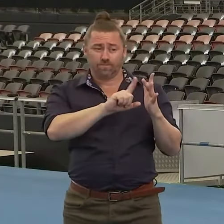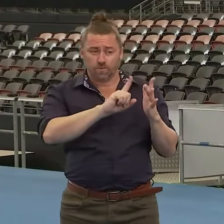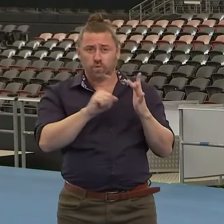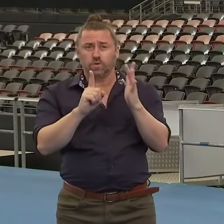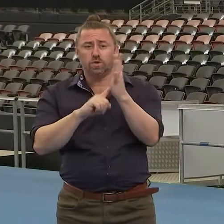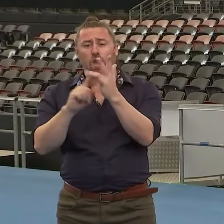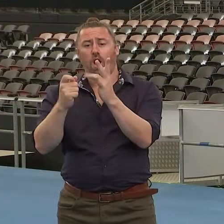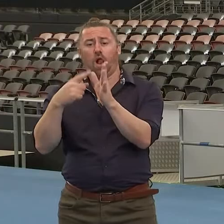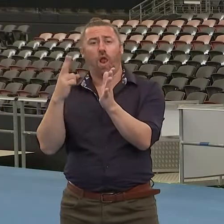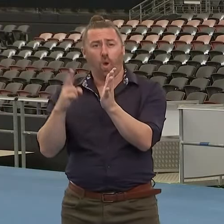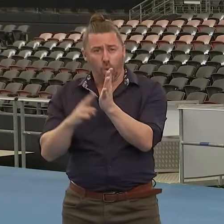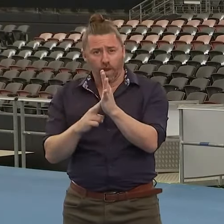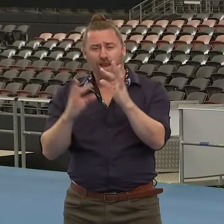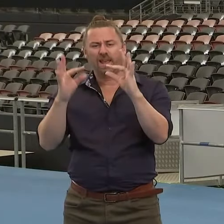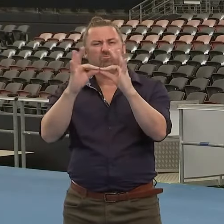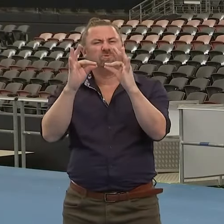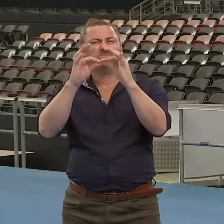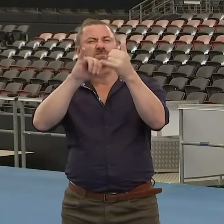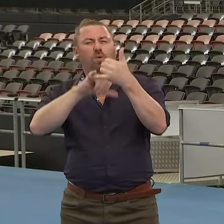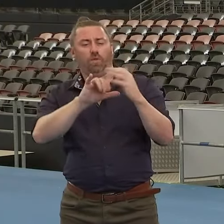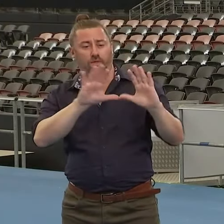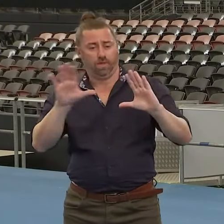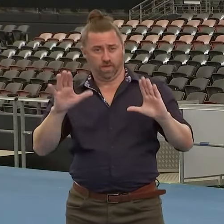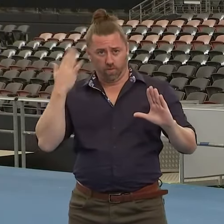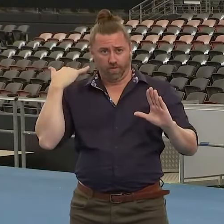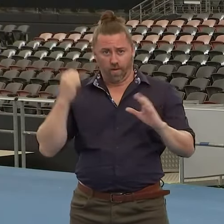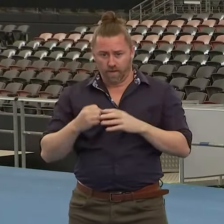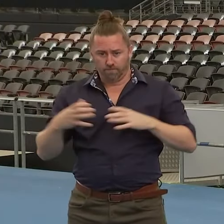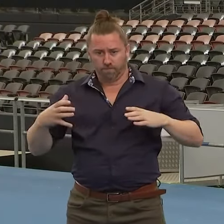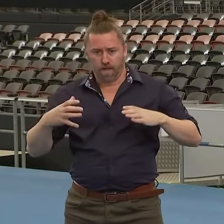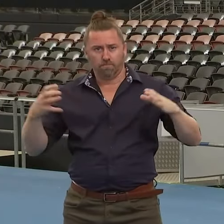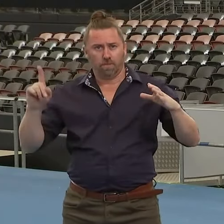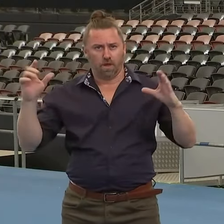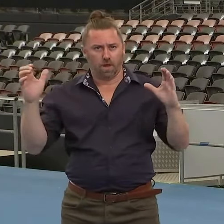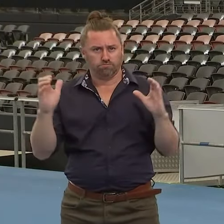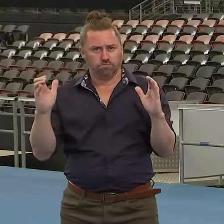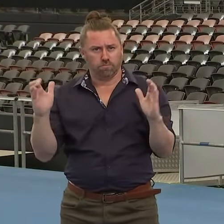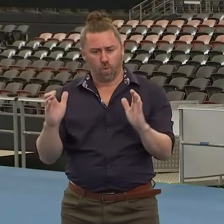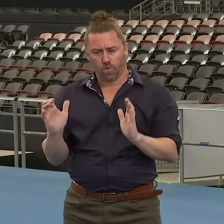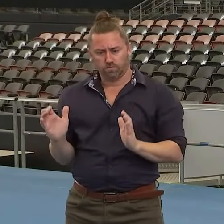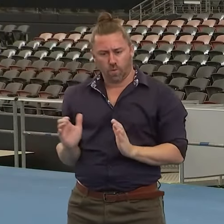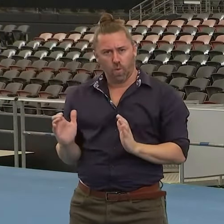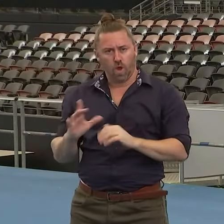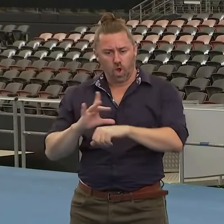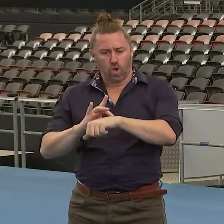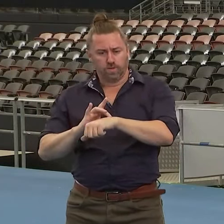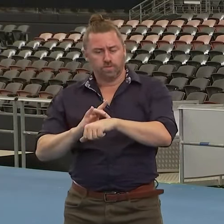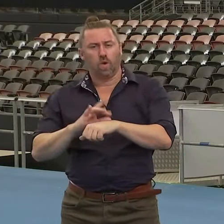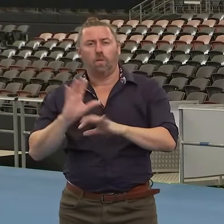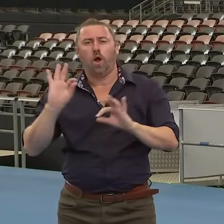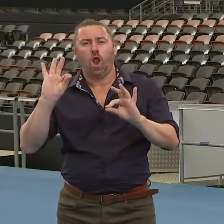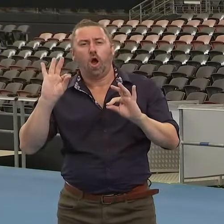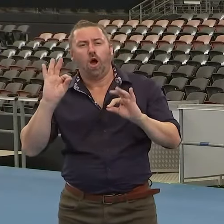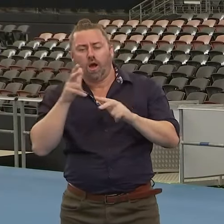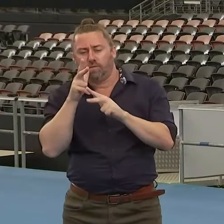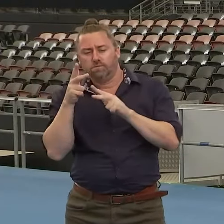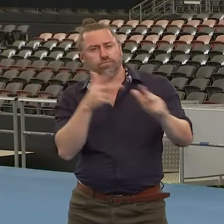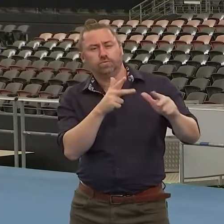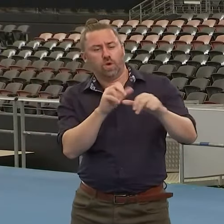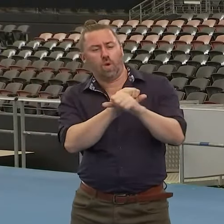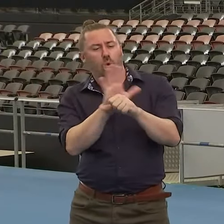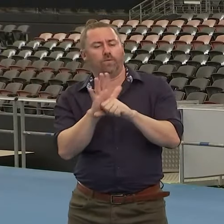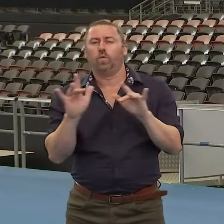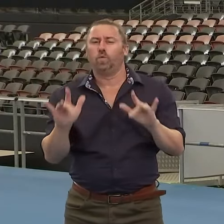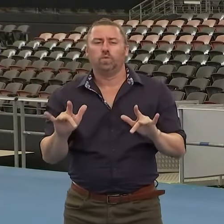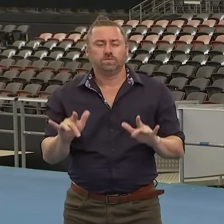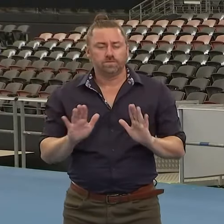in Logan and Brisbane South. So this is encouraging news. But like I said, we're still not out of the woods yet. And once again,